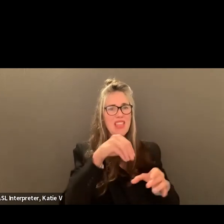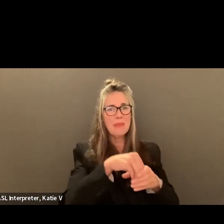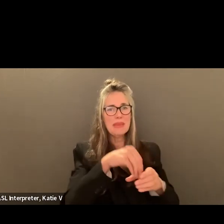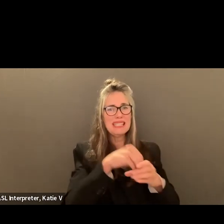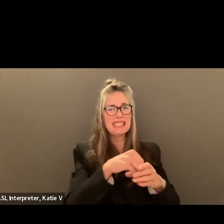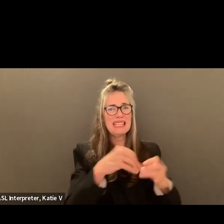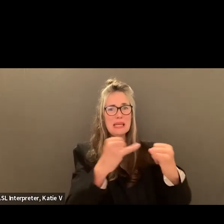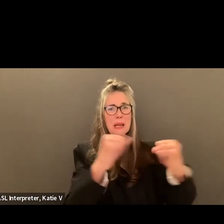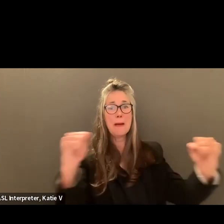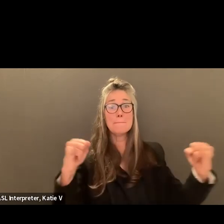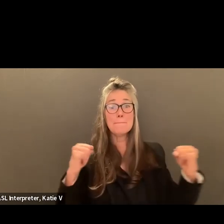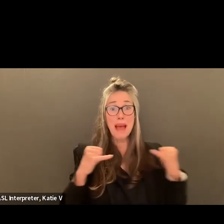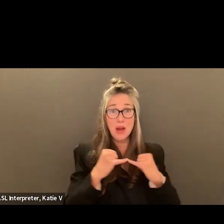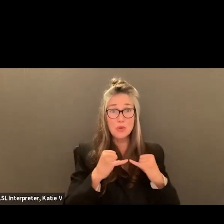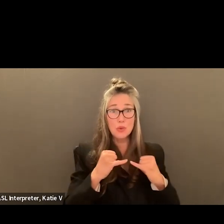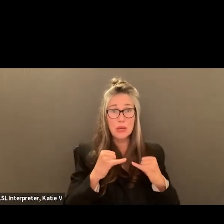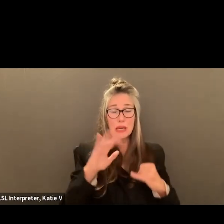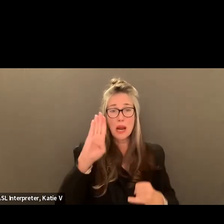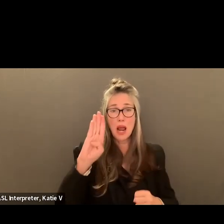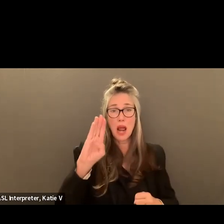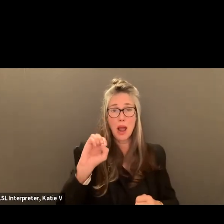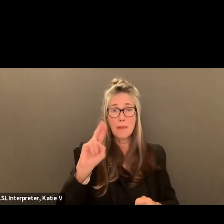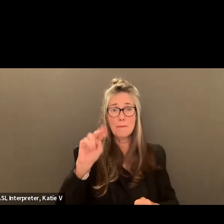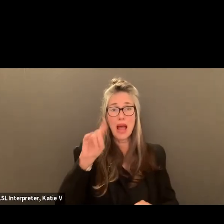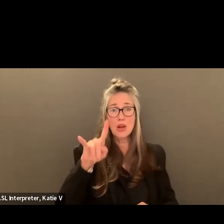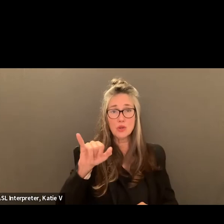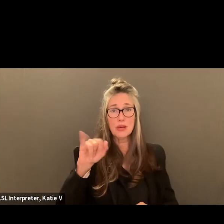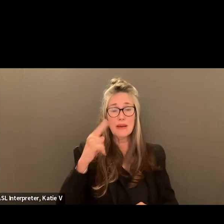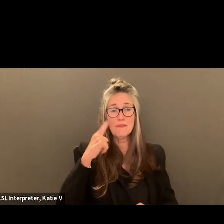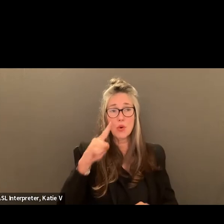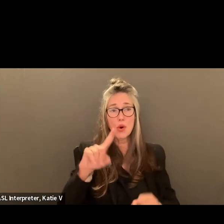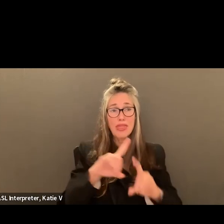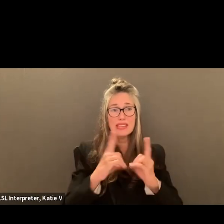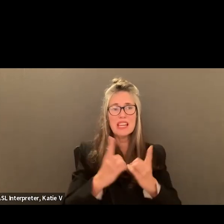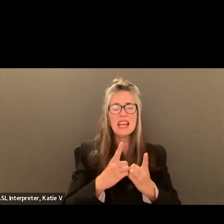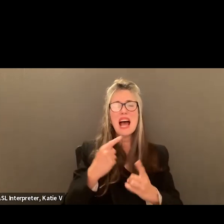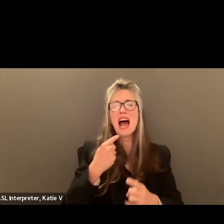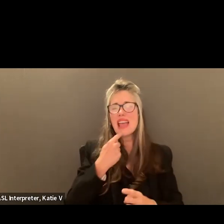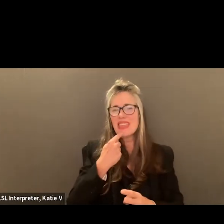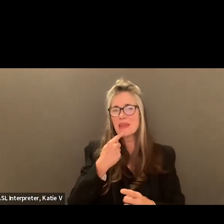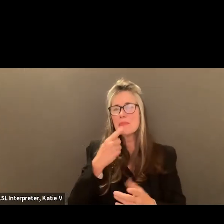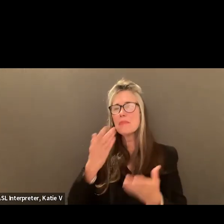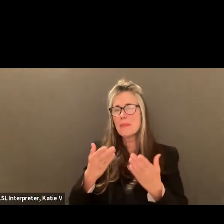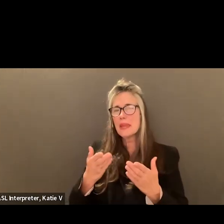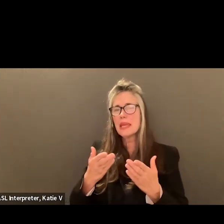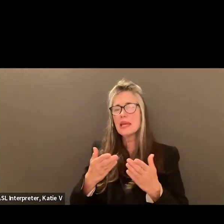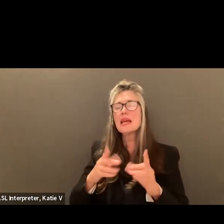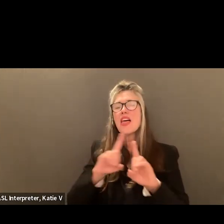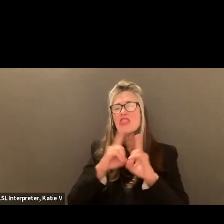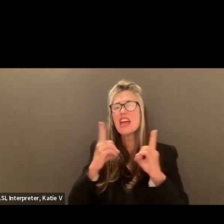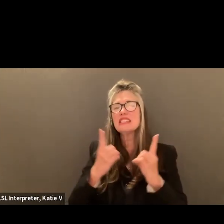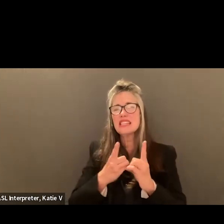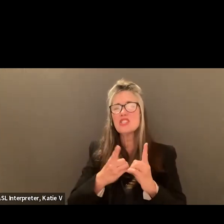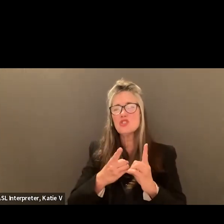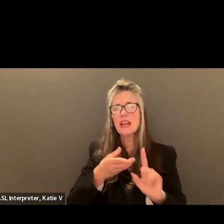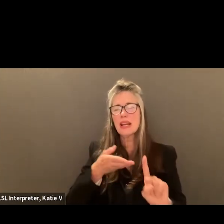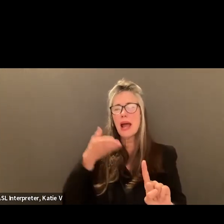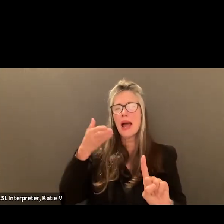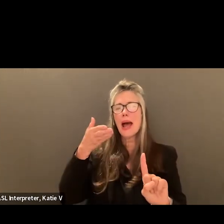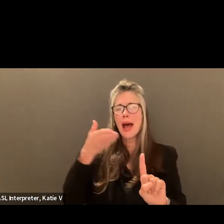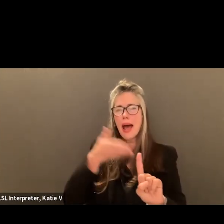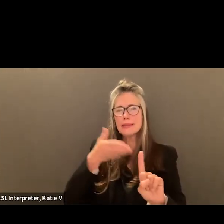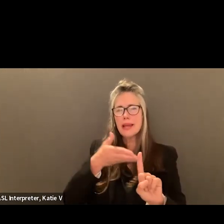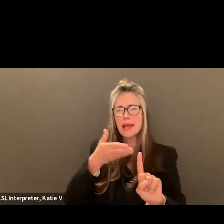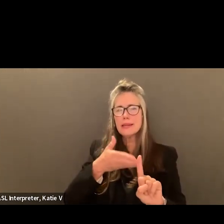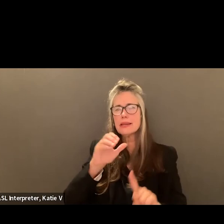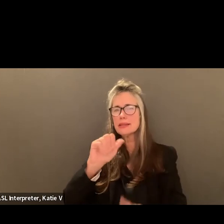perhaps would be a better way to say that? Probably. I would say the district attendance boundaries. Within SBUSD attendance